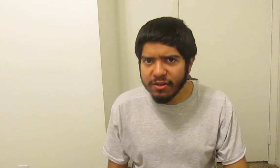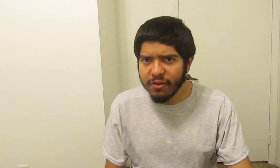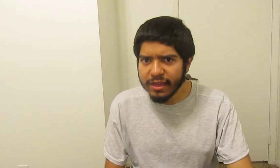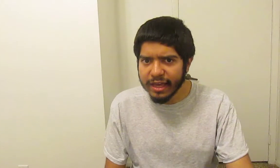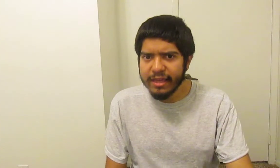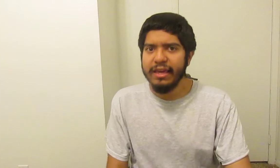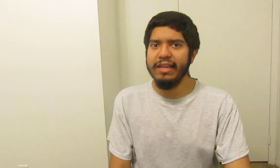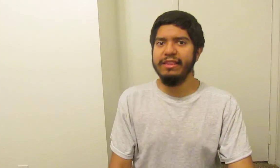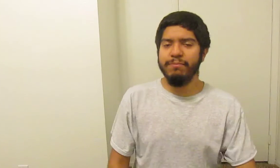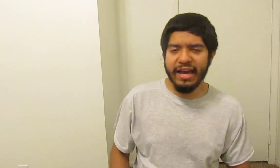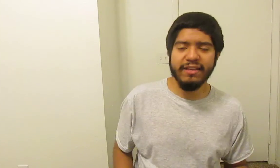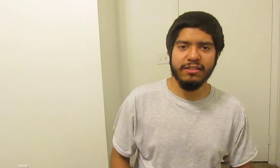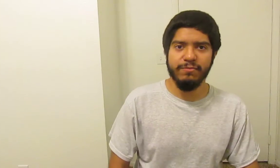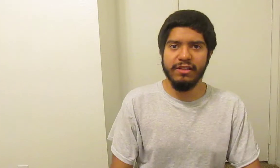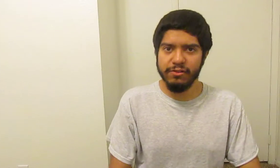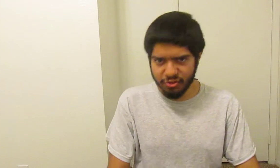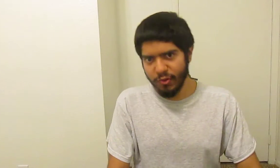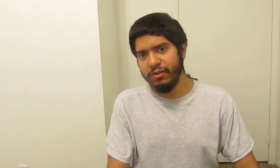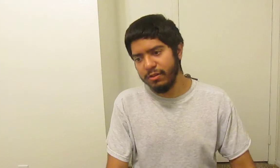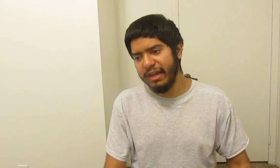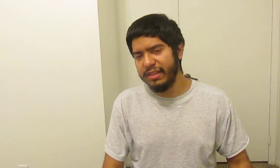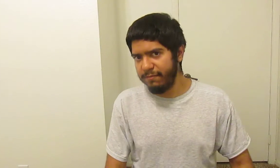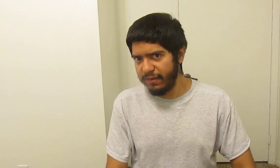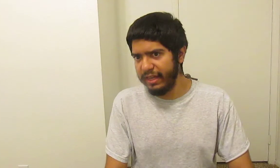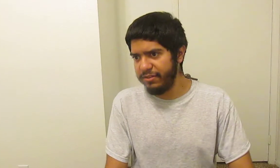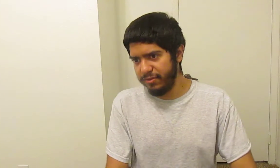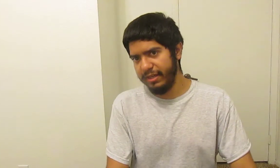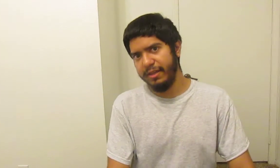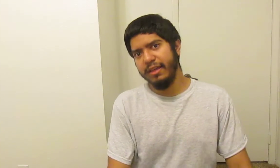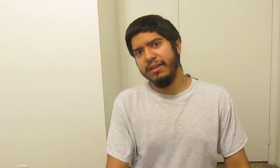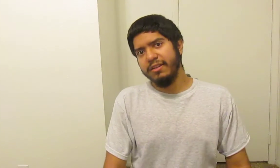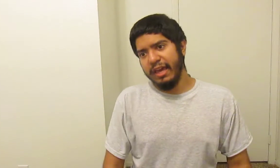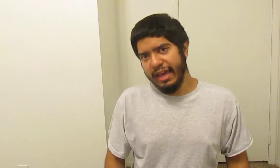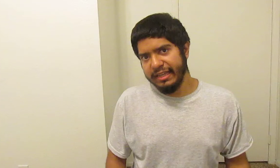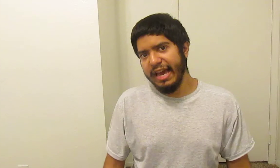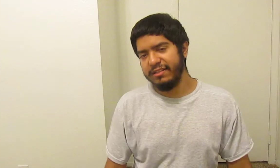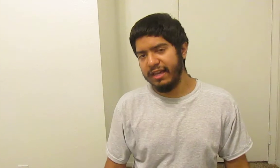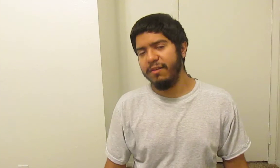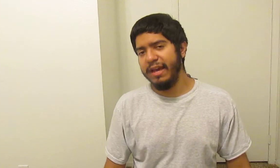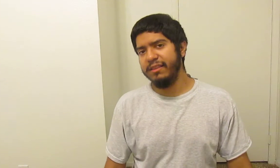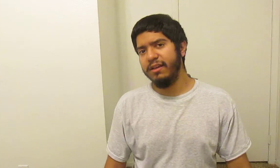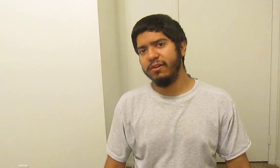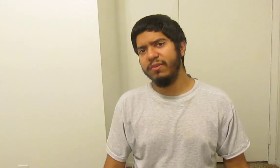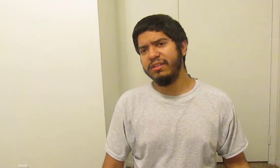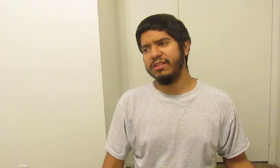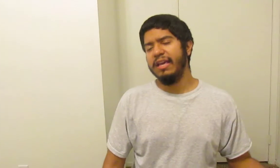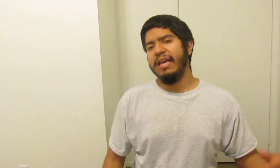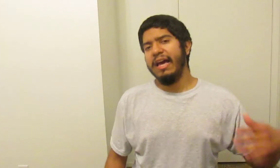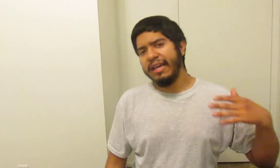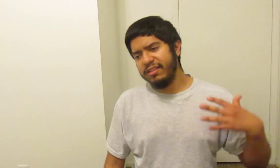all that. And in the past, he's been swindled by them financially, and he has a lot of bad luck, which I guess,